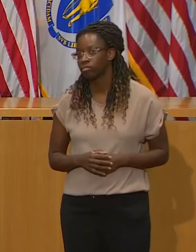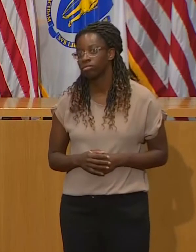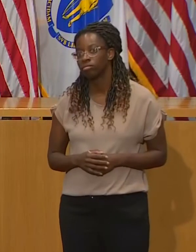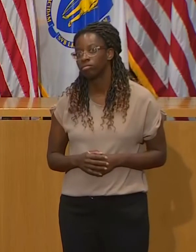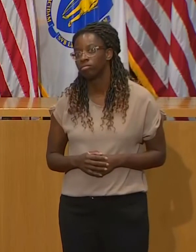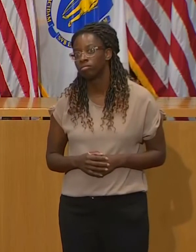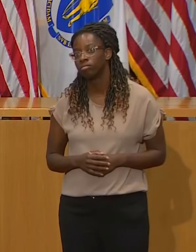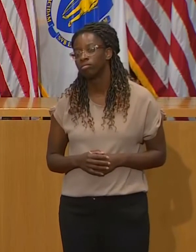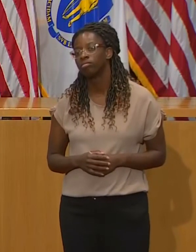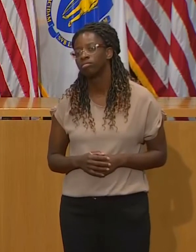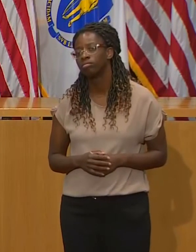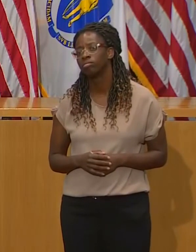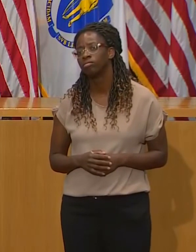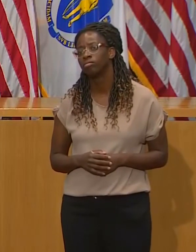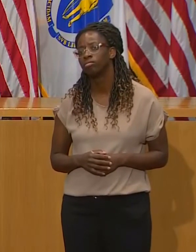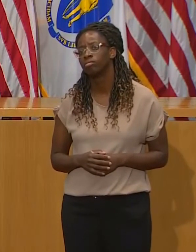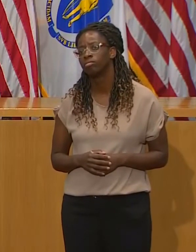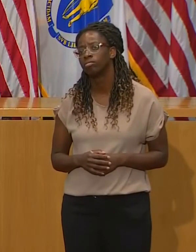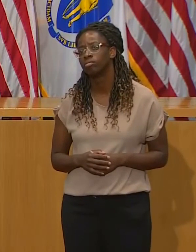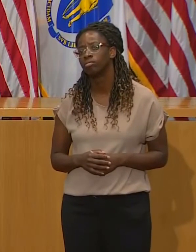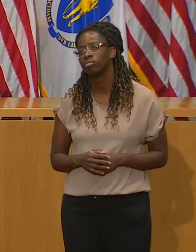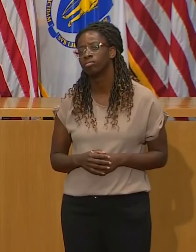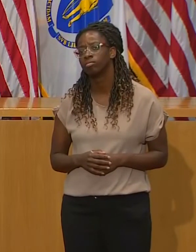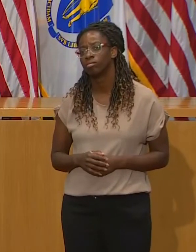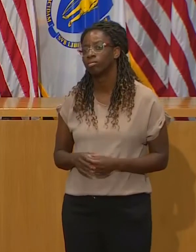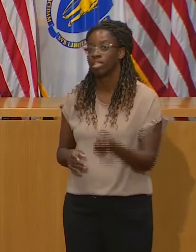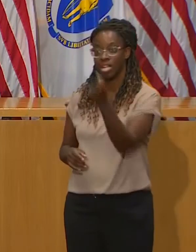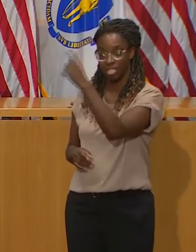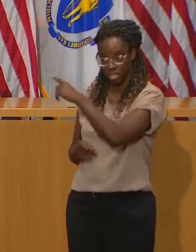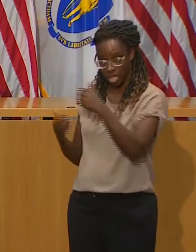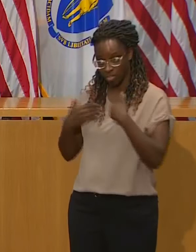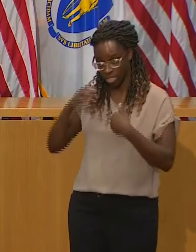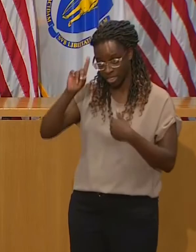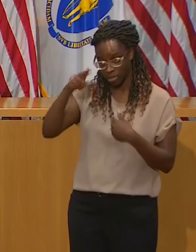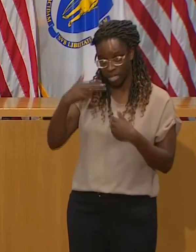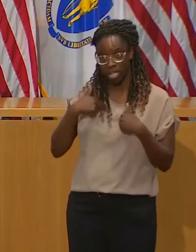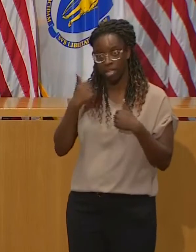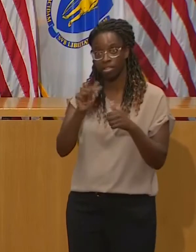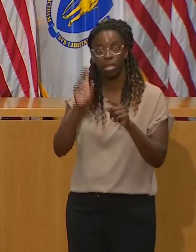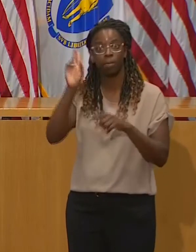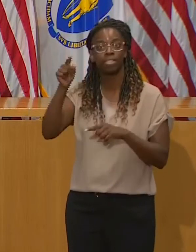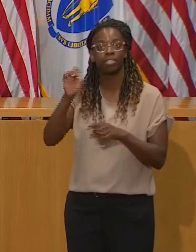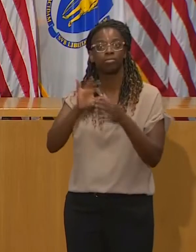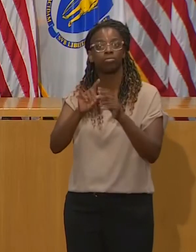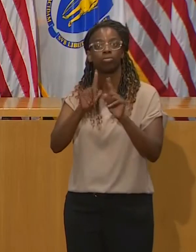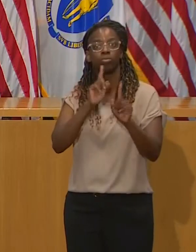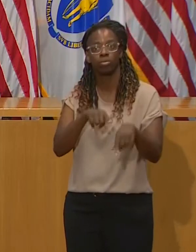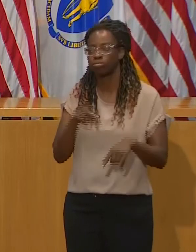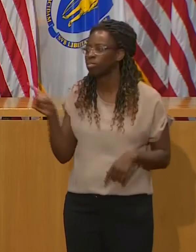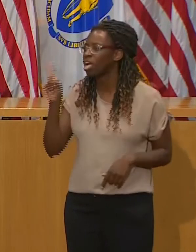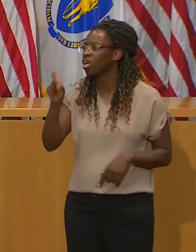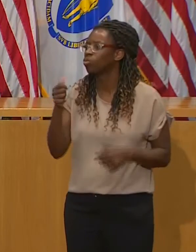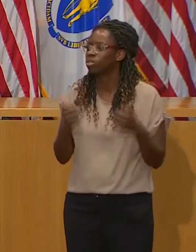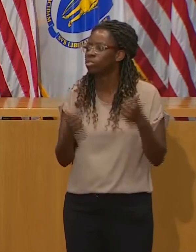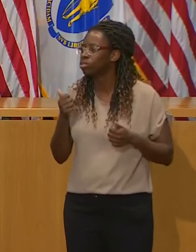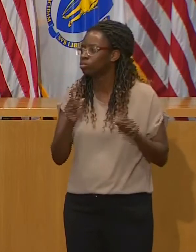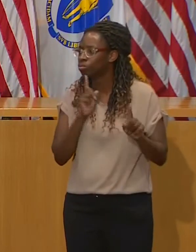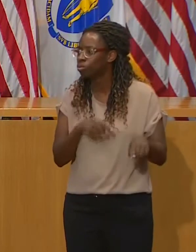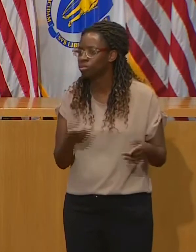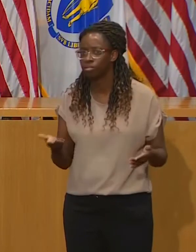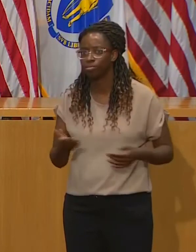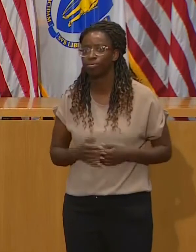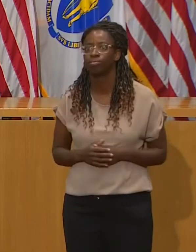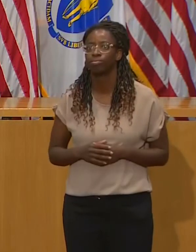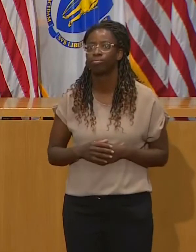of Health are we talking about? Massachusetts. Department of Public Health? Yes. of Mental Health? Yes. Whether we're closer to an antibody